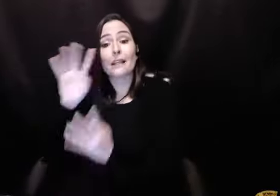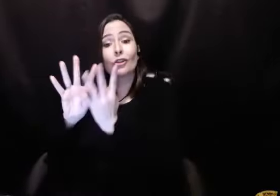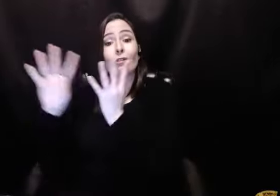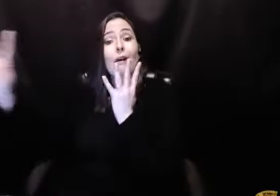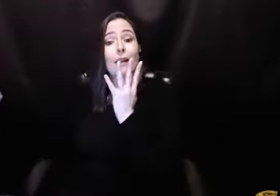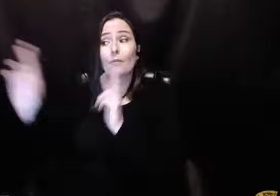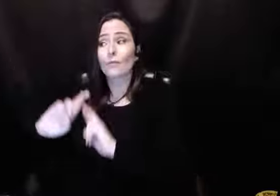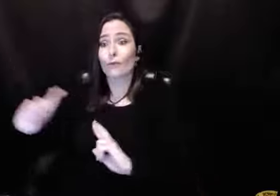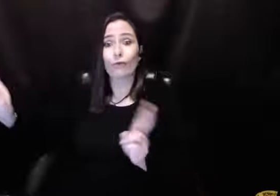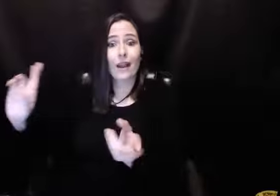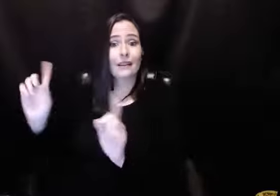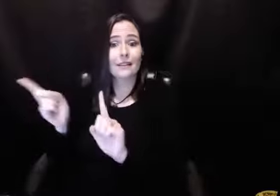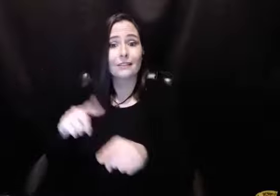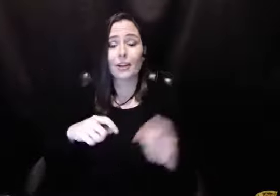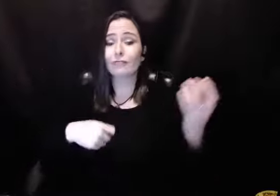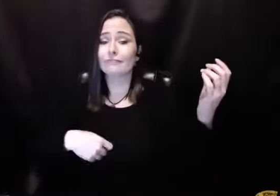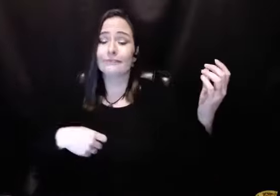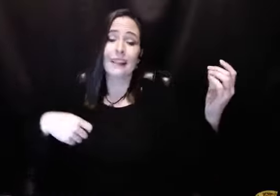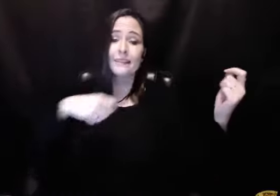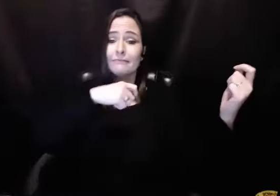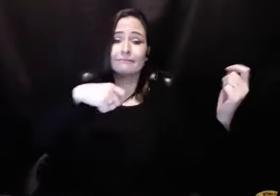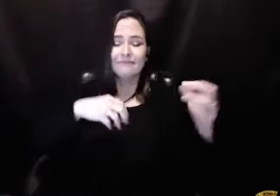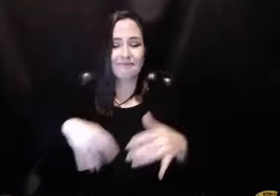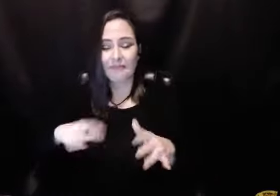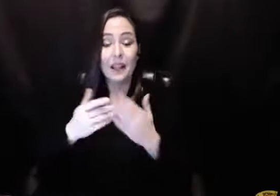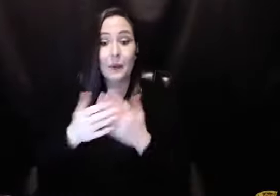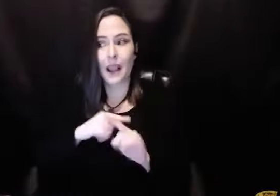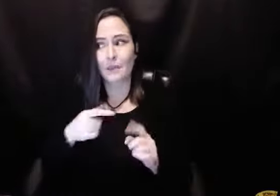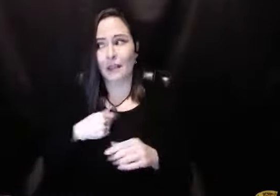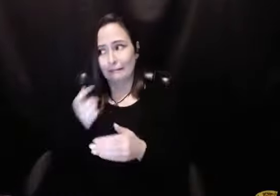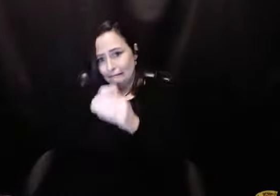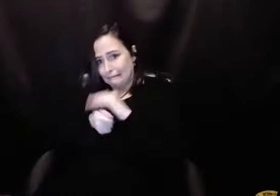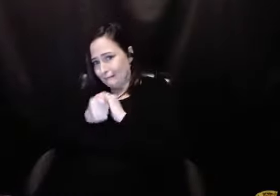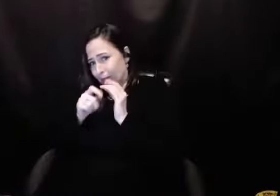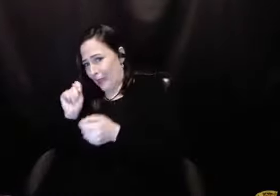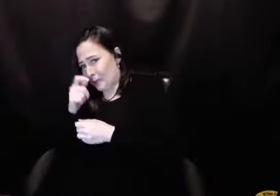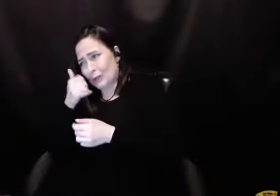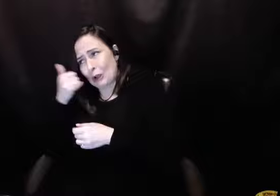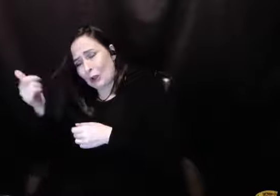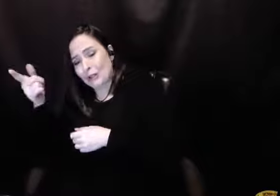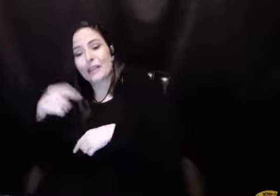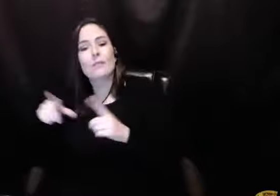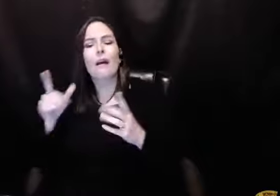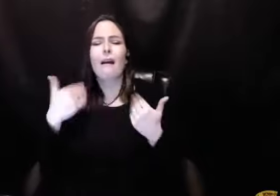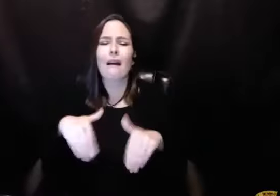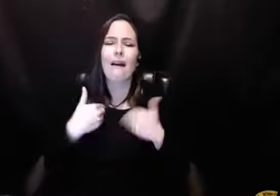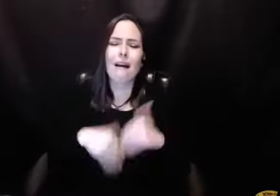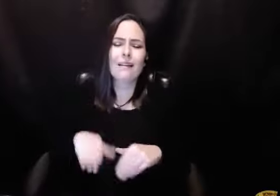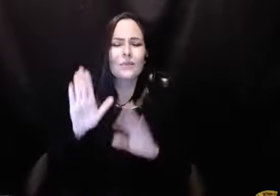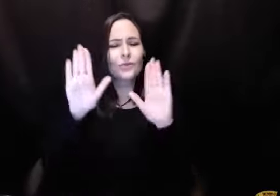of the staff. My kids are lining up in the hall to go and play a concert. And I see my parents come in. And I was at a set. But